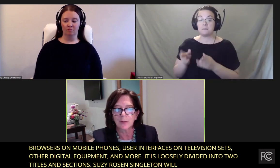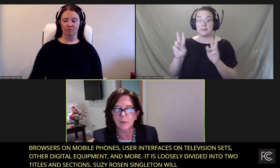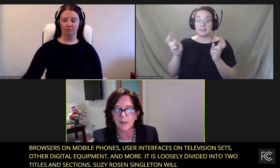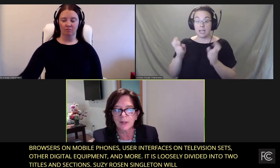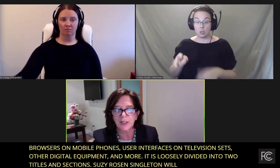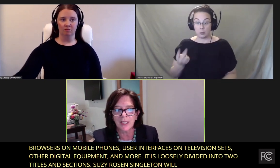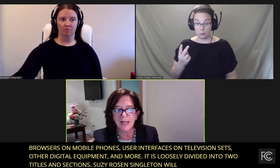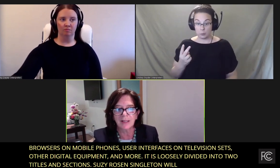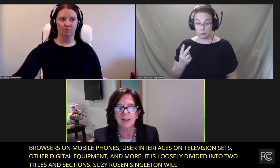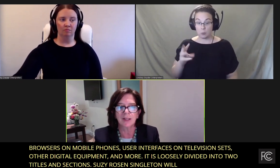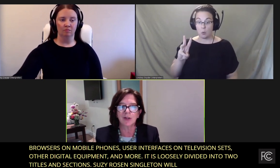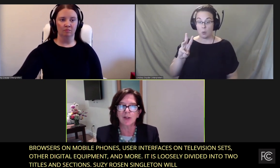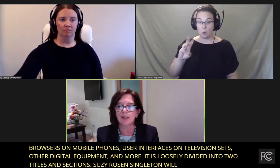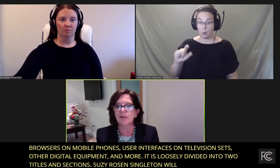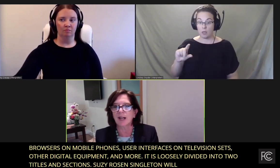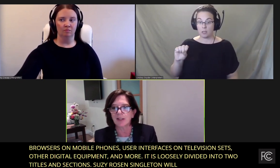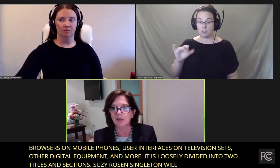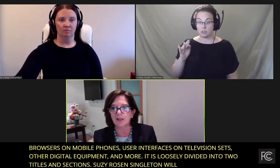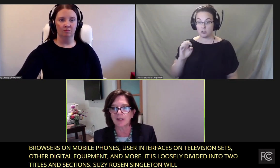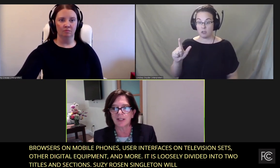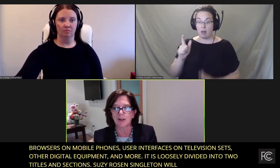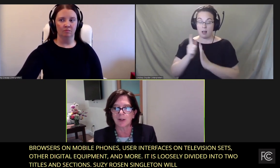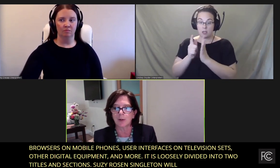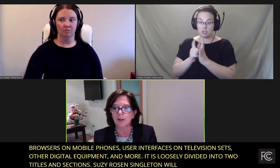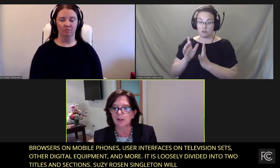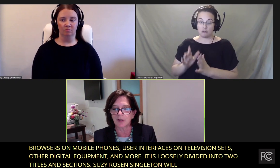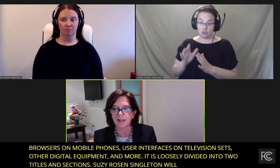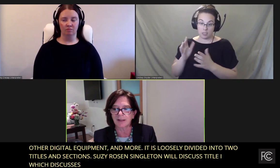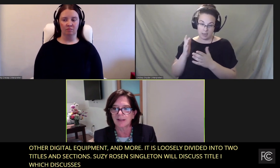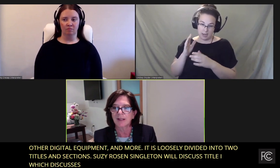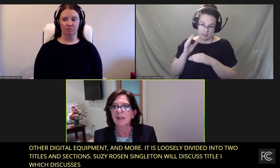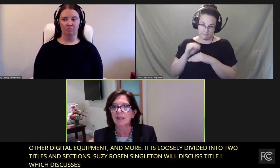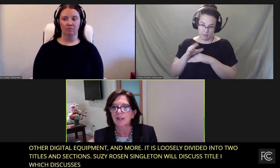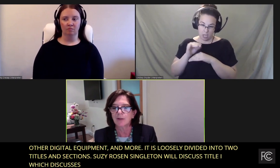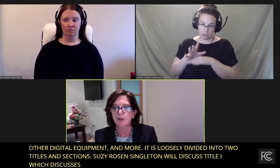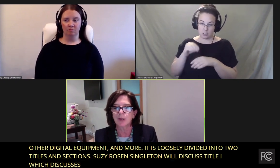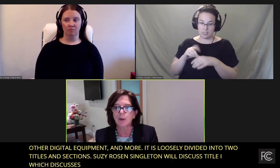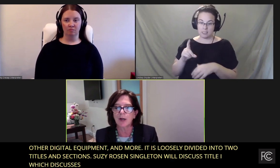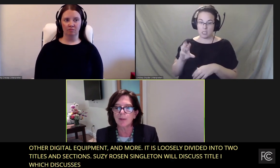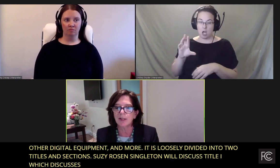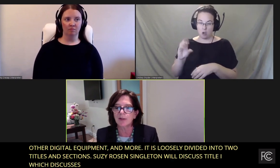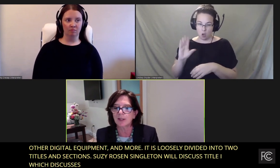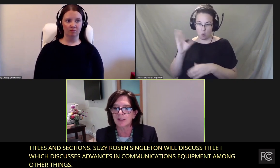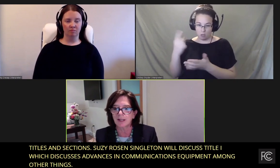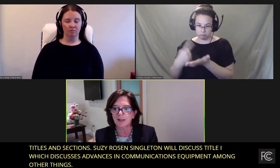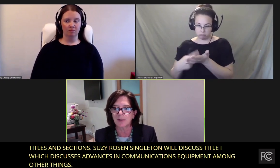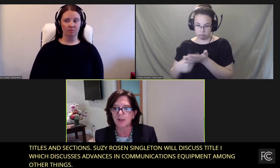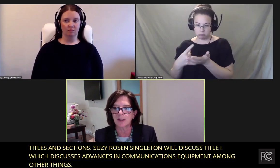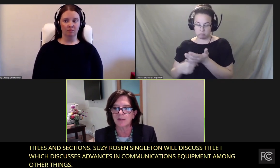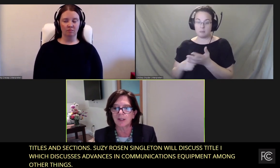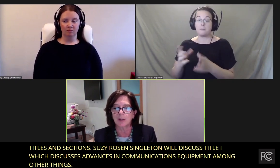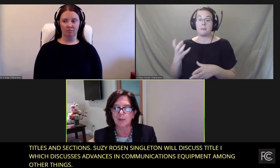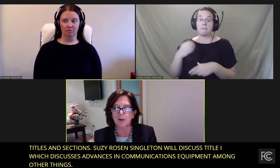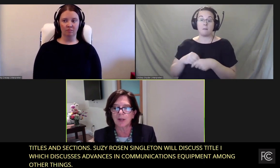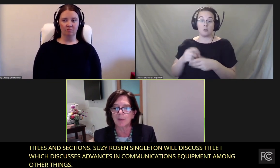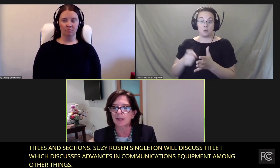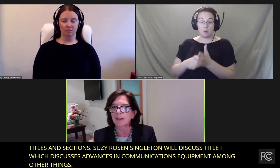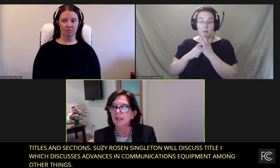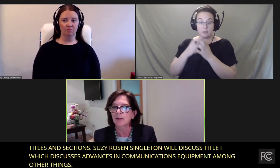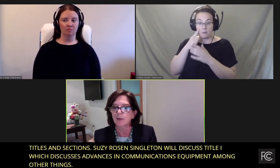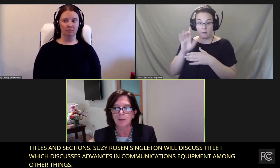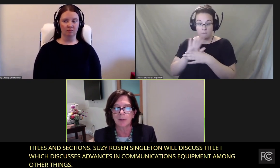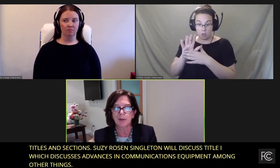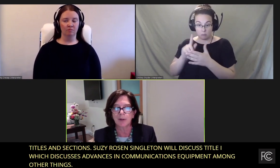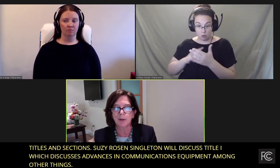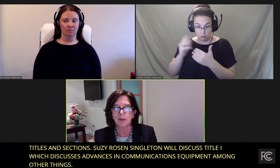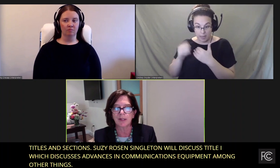which will shall attorney advisor and DRO will address covers requirements for accessibility of video programming